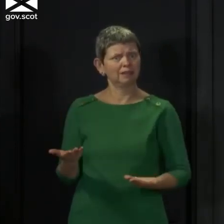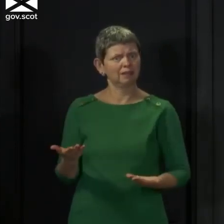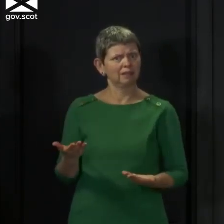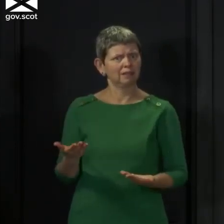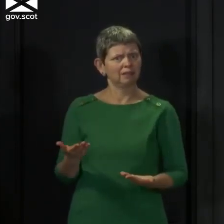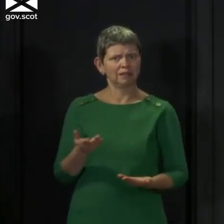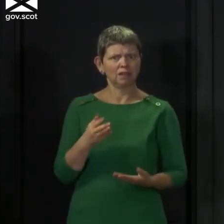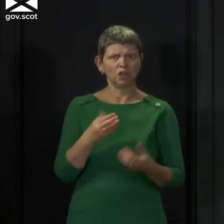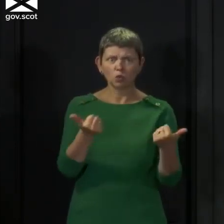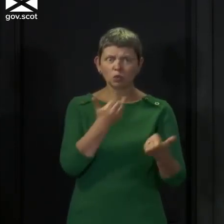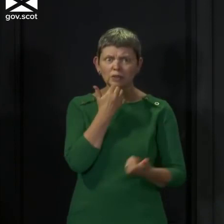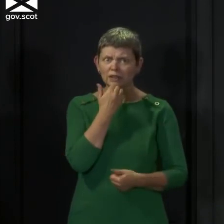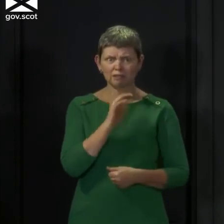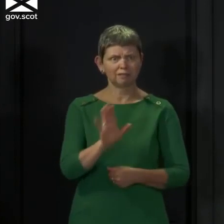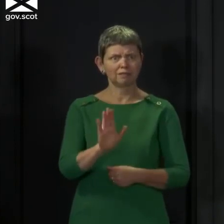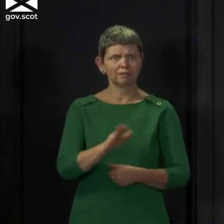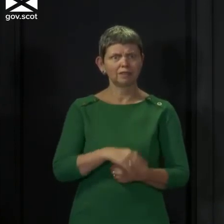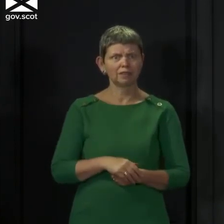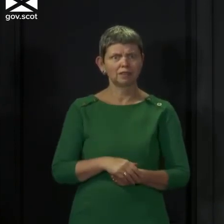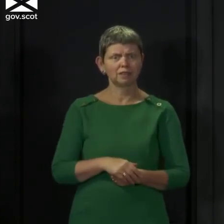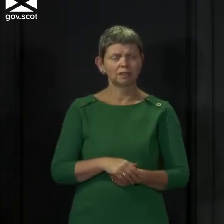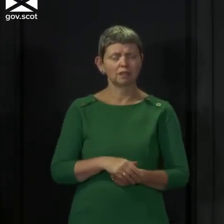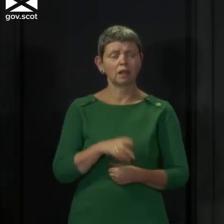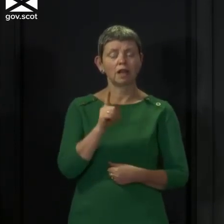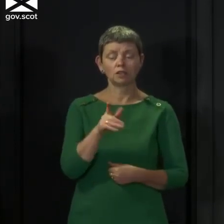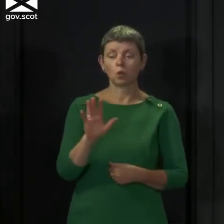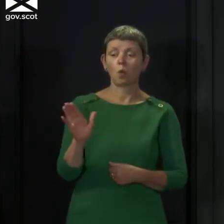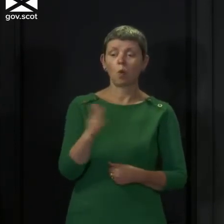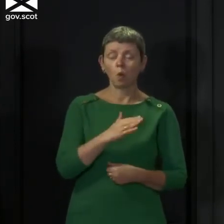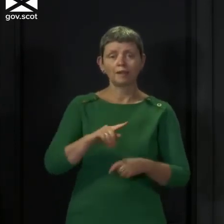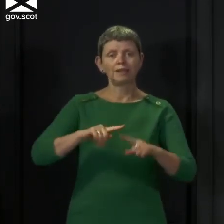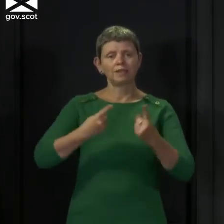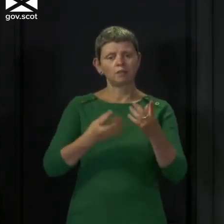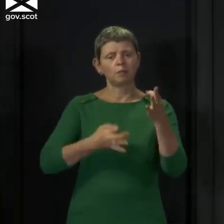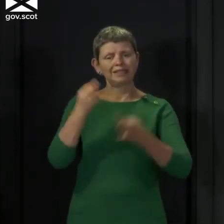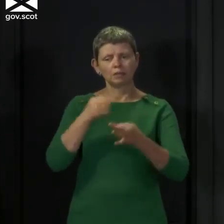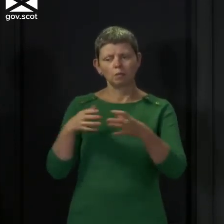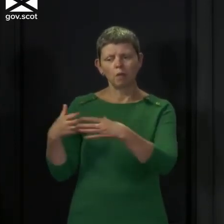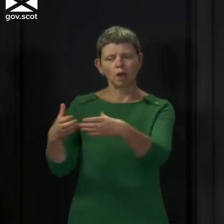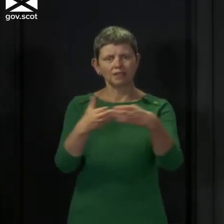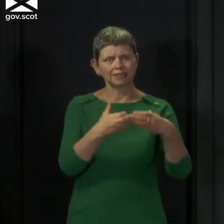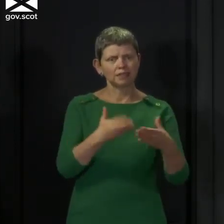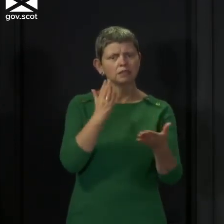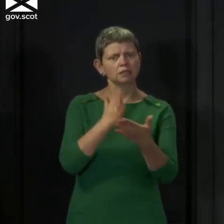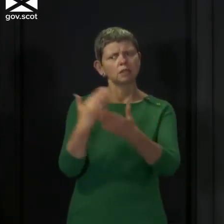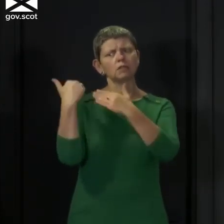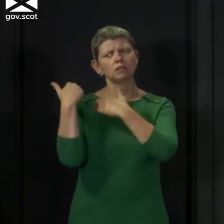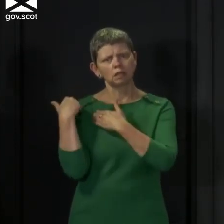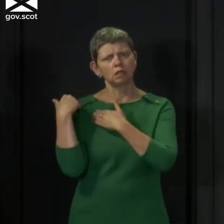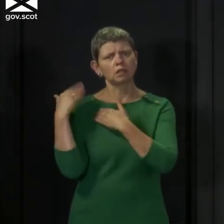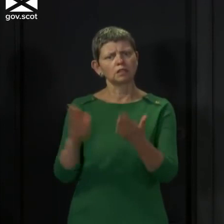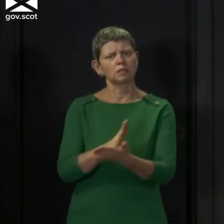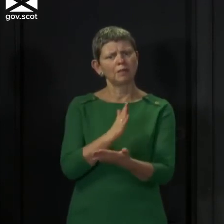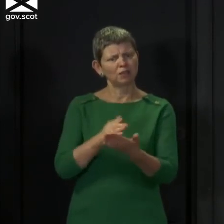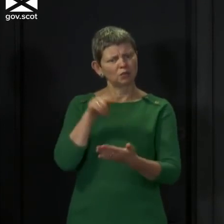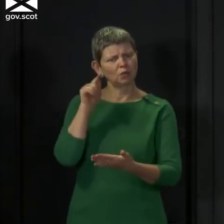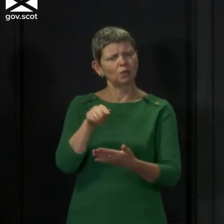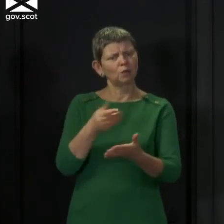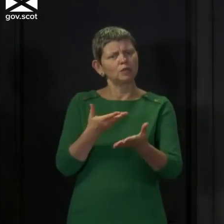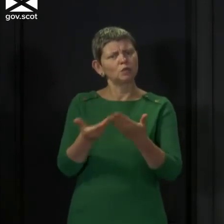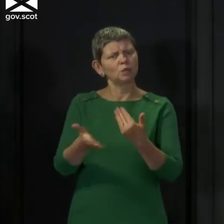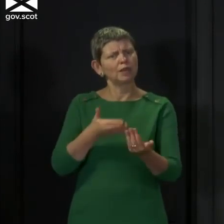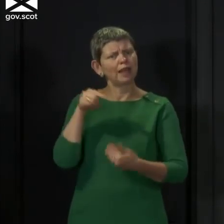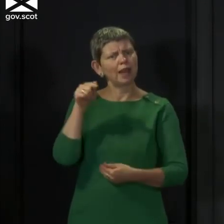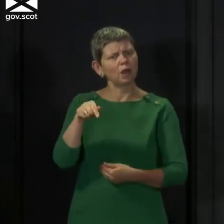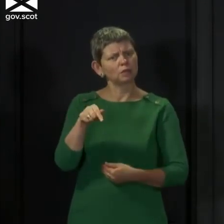as individuals and all of the different parties across Scotland have a real job to do there, to put that right as quickly as